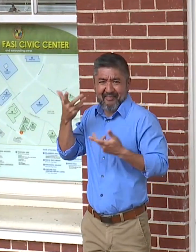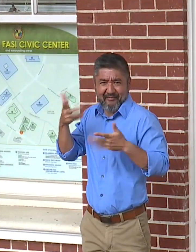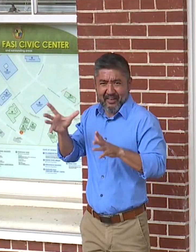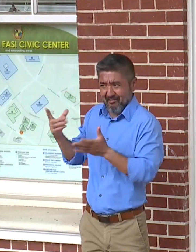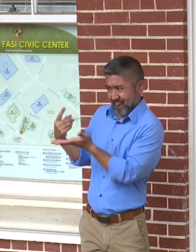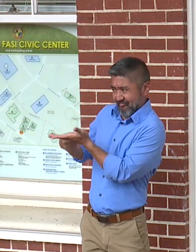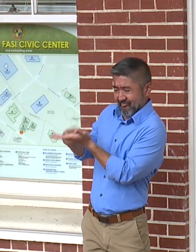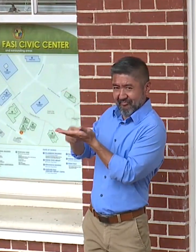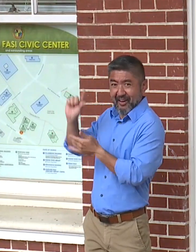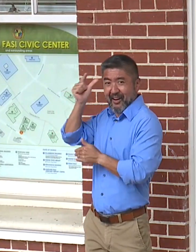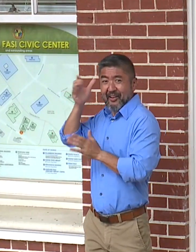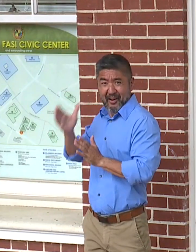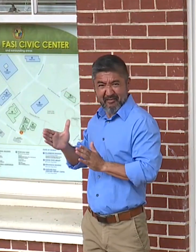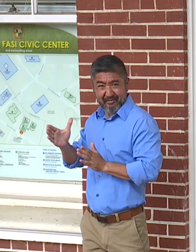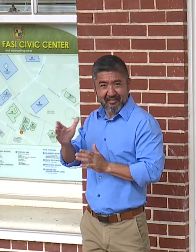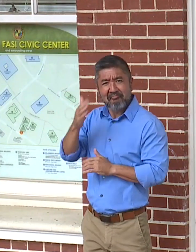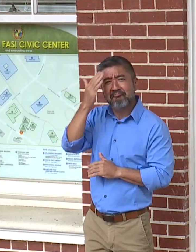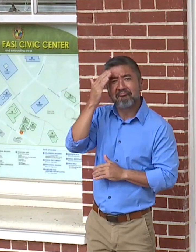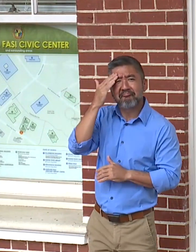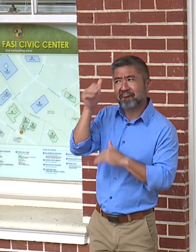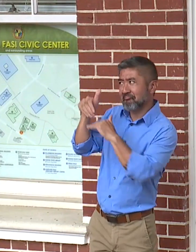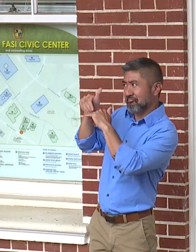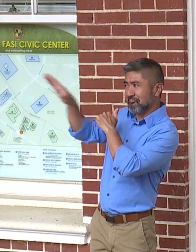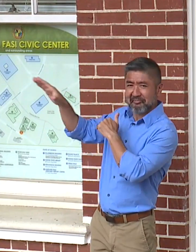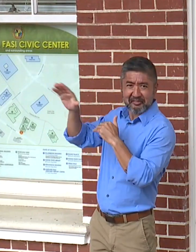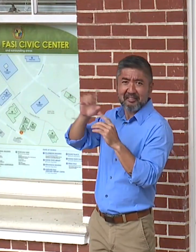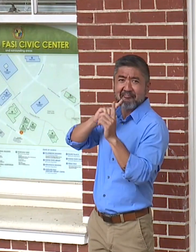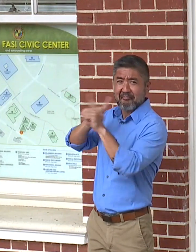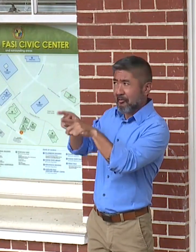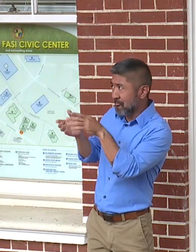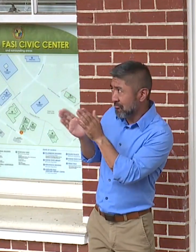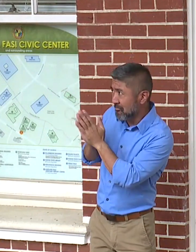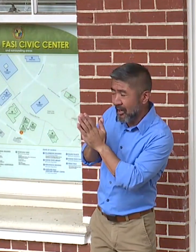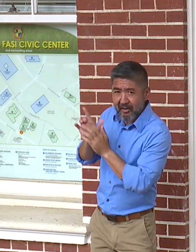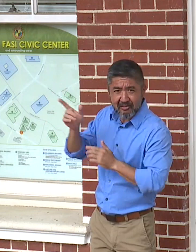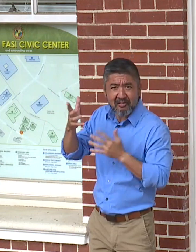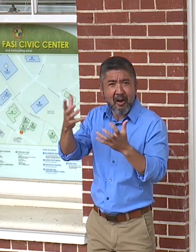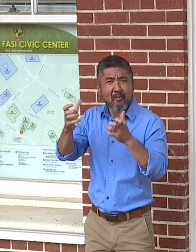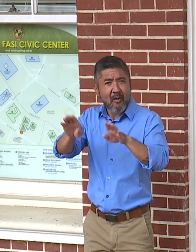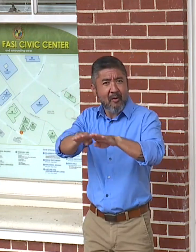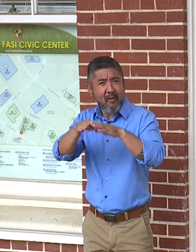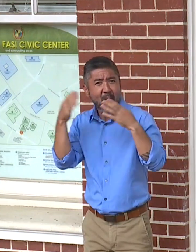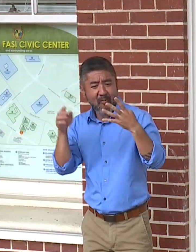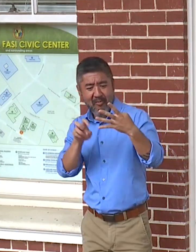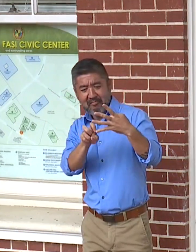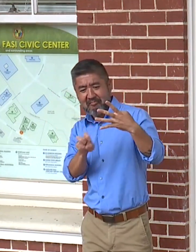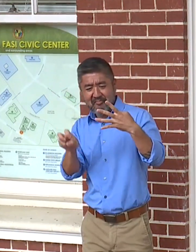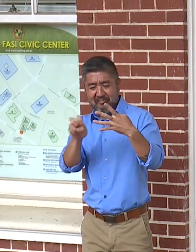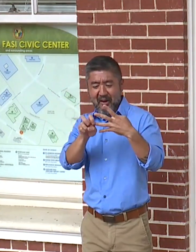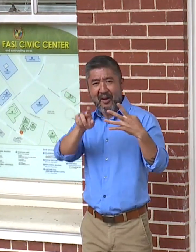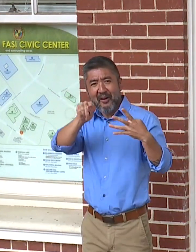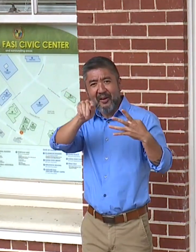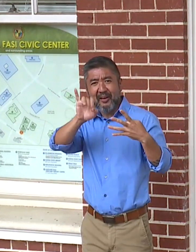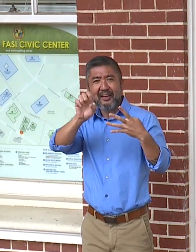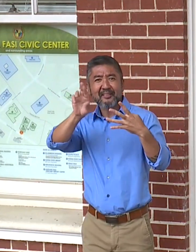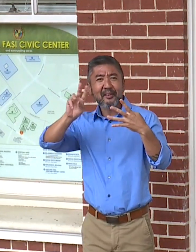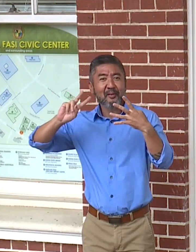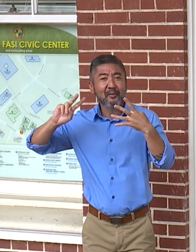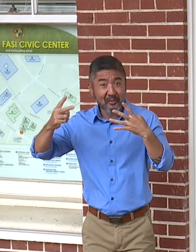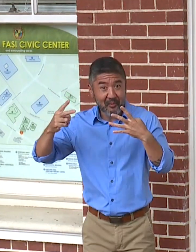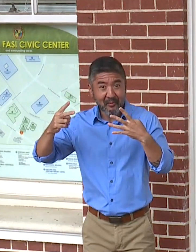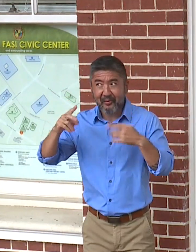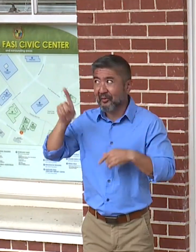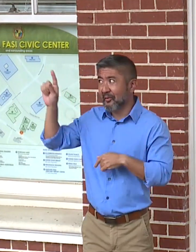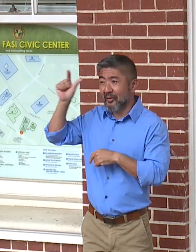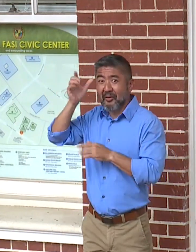As you know we sent our order over on Tuesday to open up into tier two for the City and County of Honolulu and he